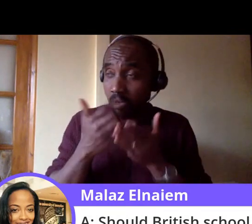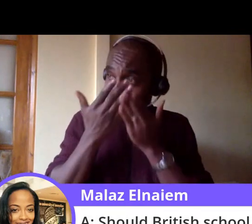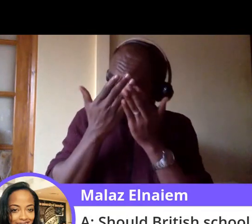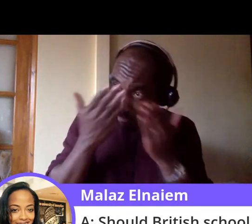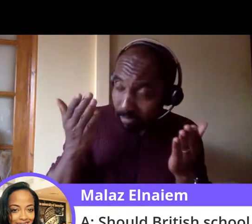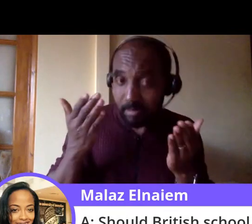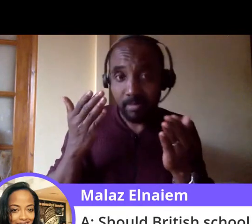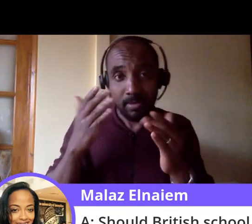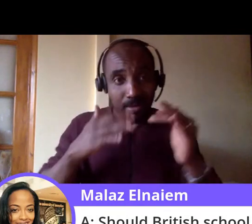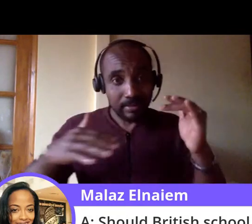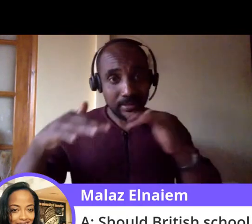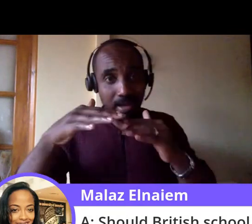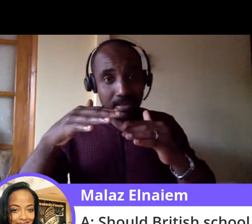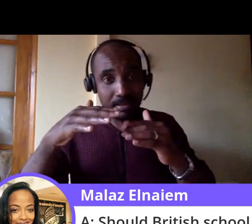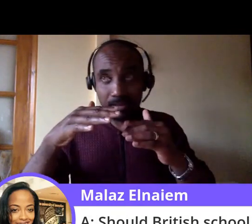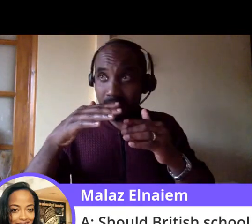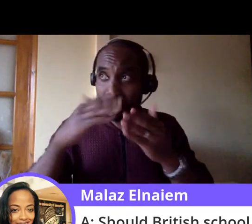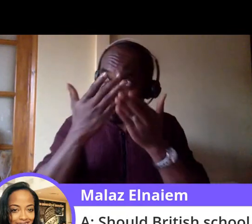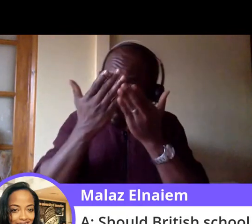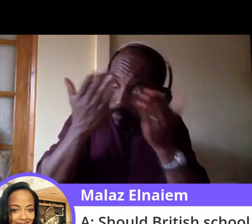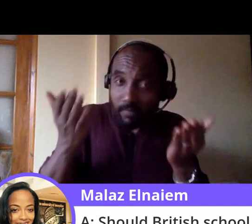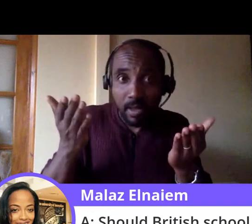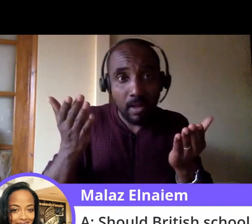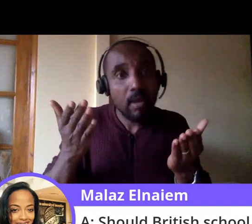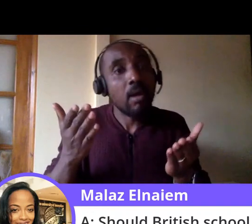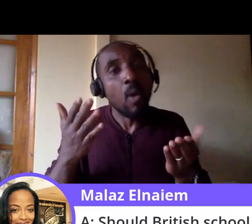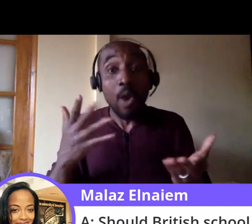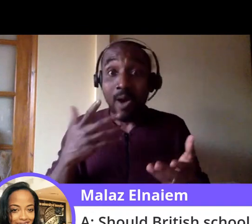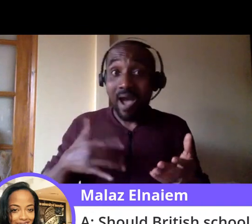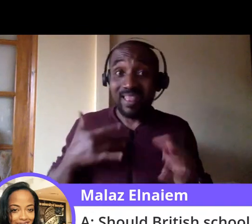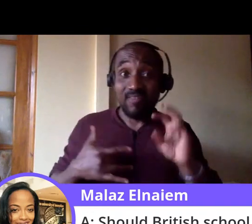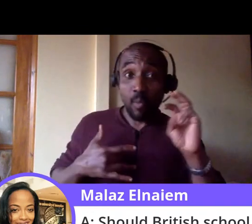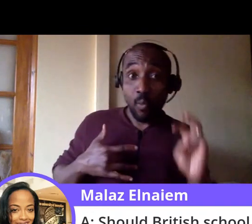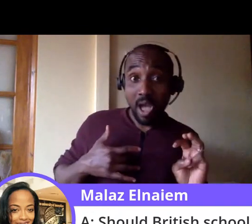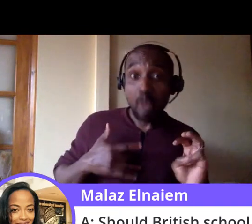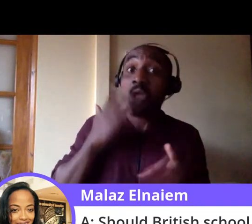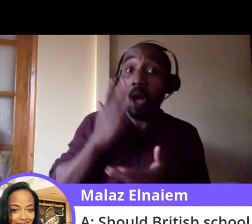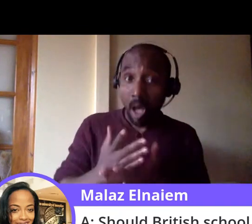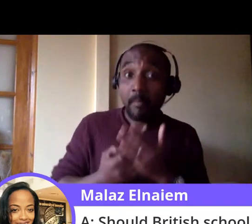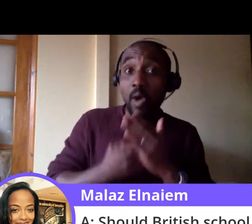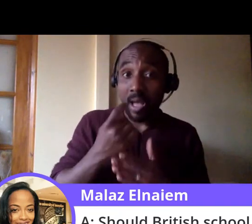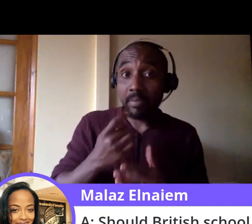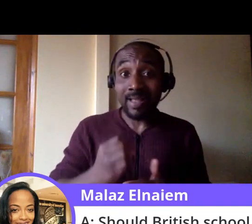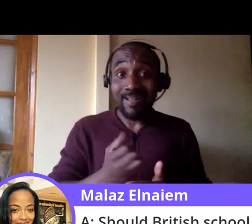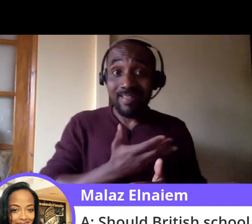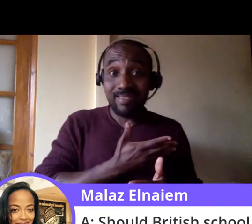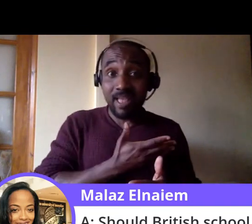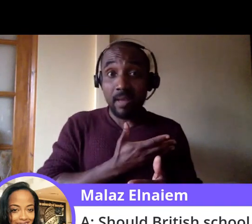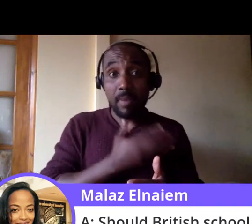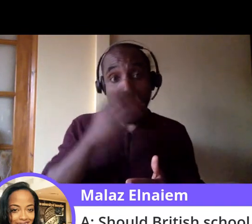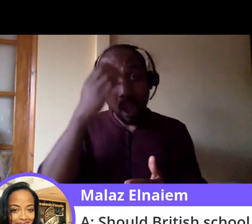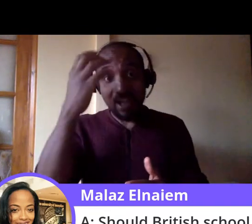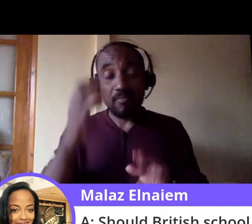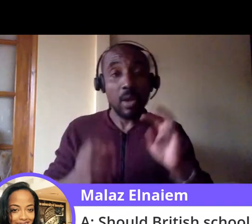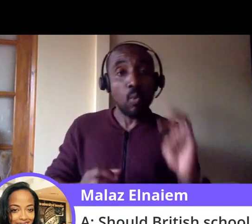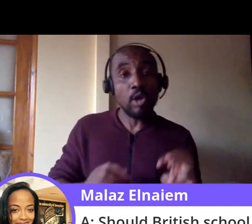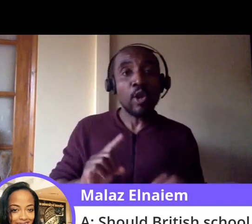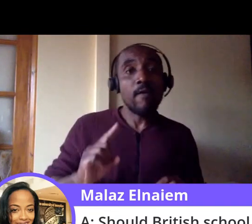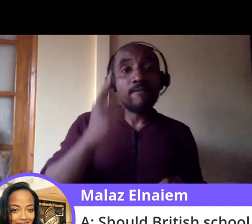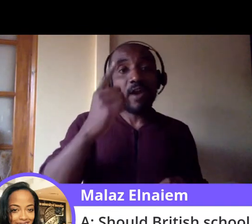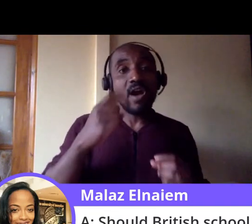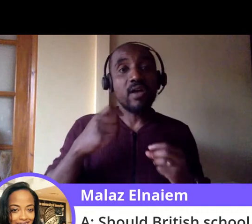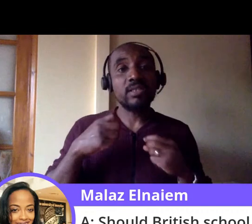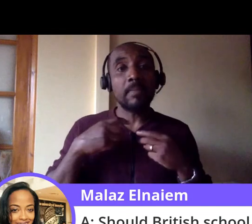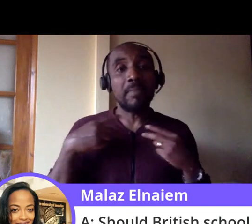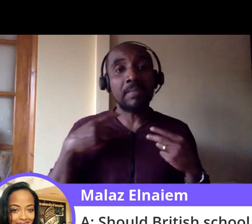I'd like to say that that is going to be happening. We have got a Labour government here. We have a first minister who is a socialist.